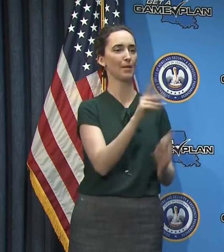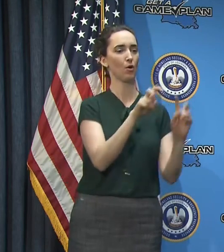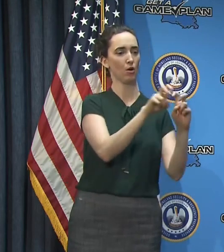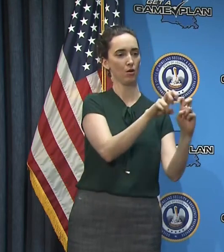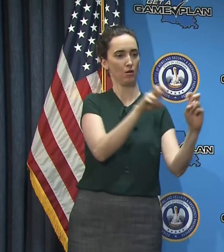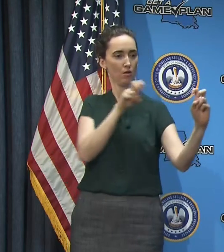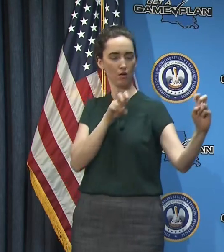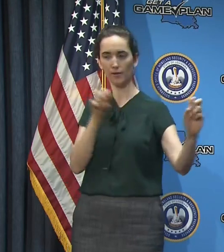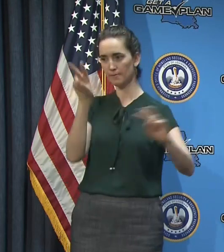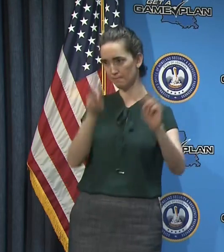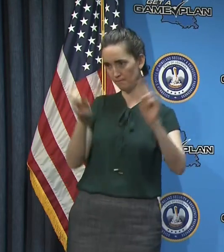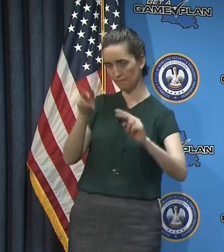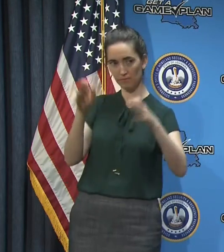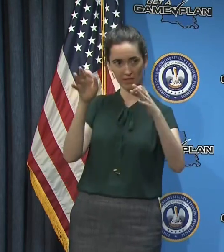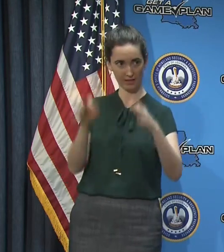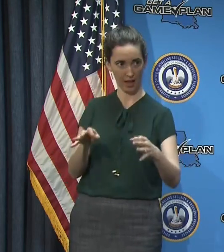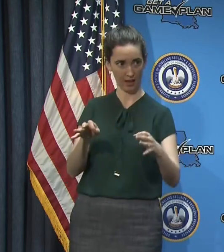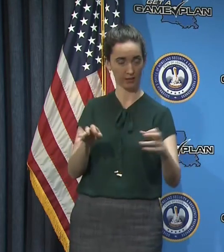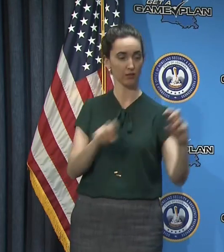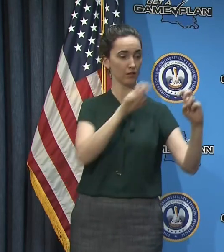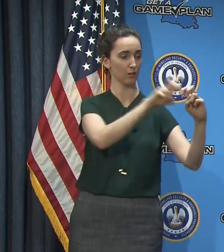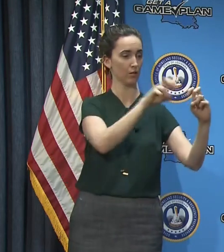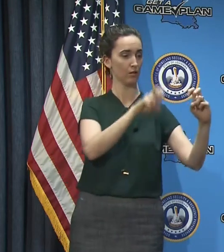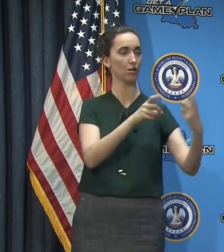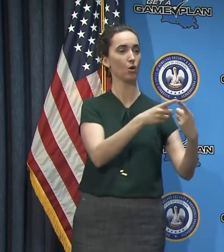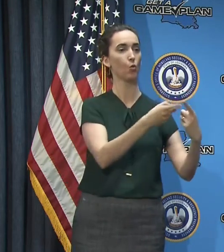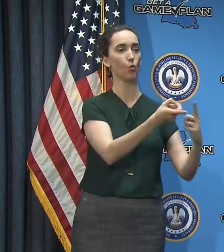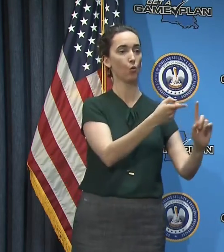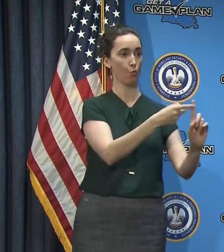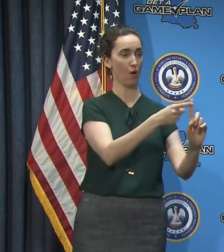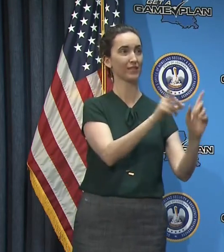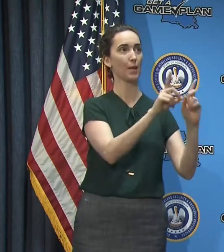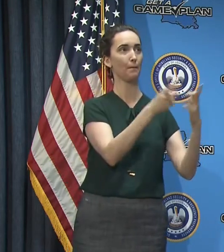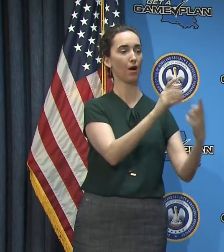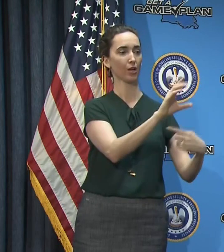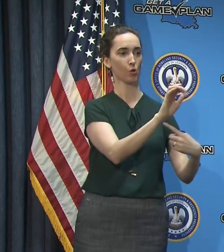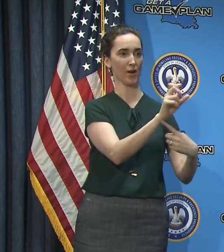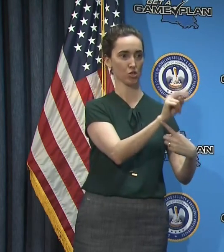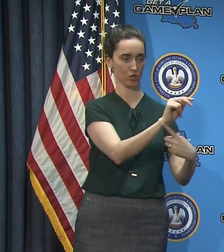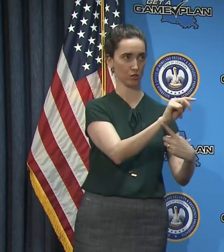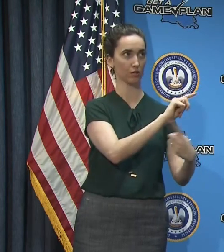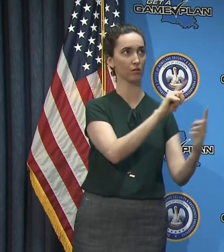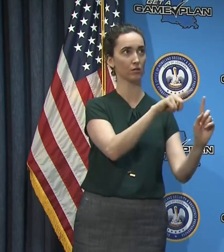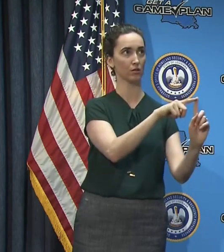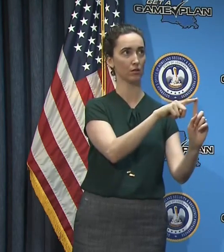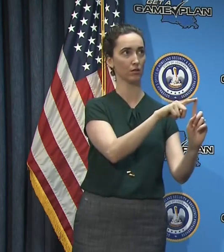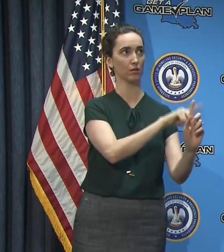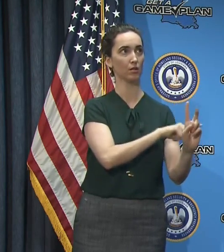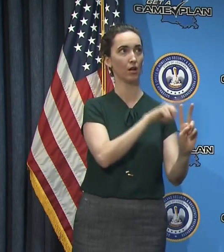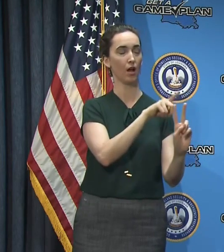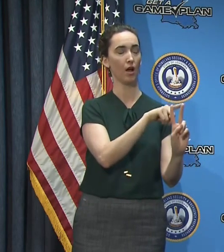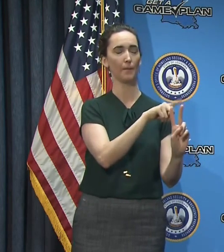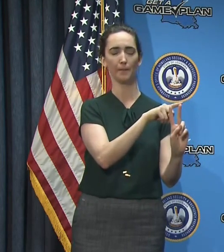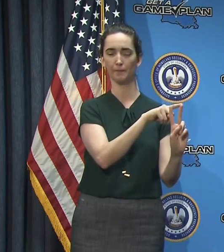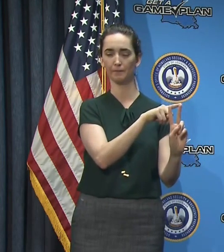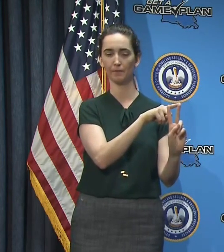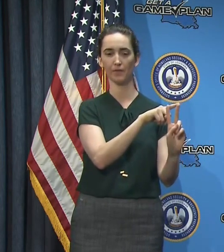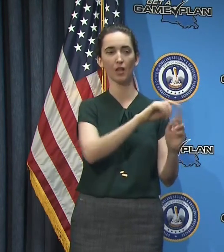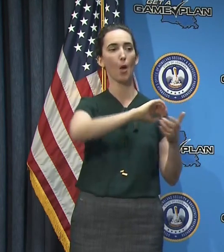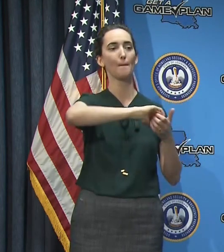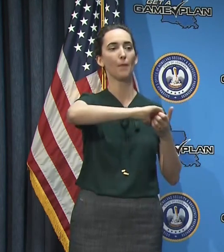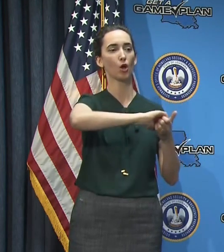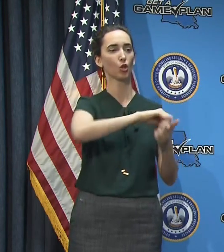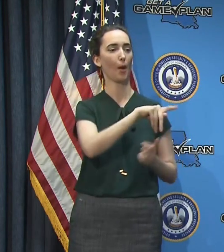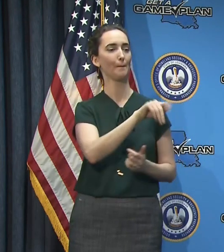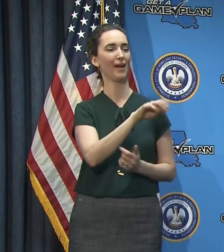And the panel will be comprised of an individual from the Department of Corrections. Uh, the, um, the, uh, pardon and parole